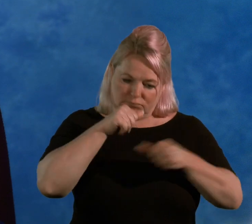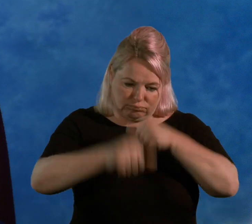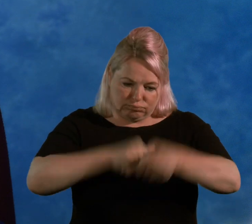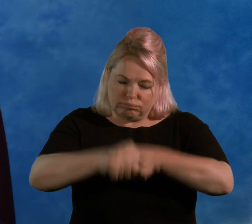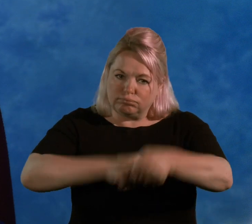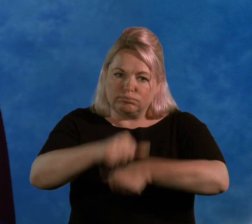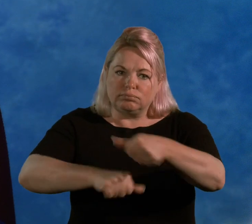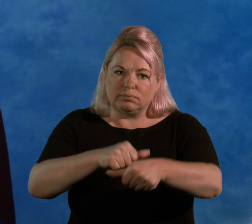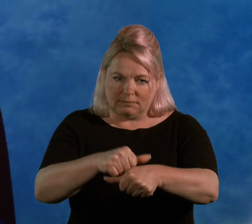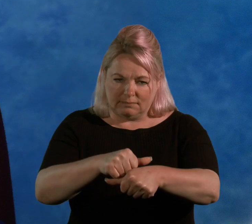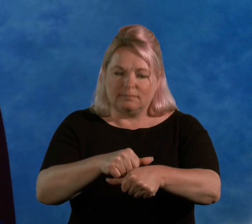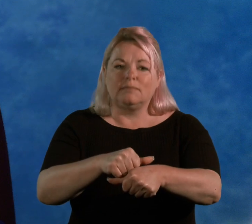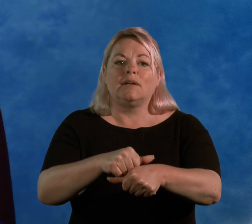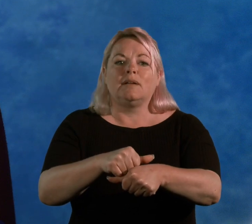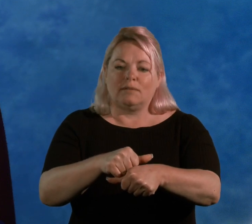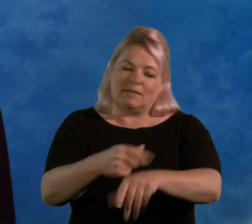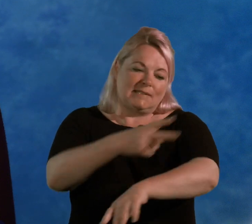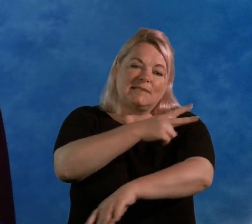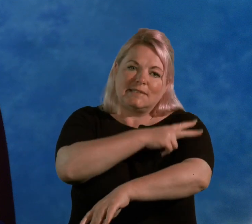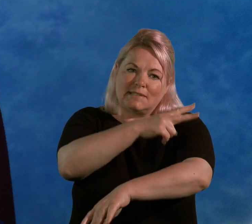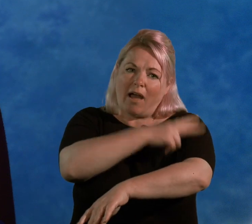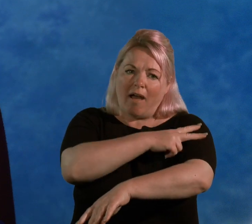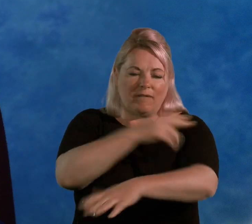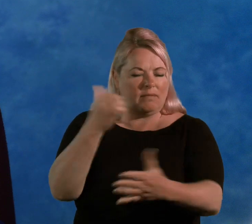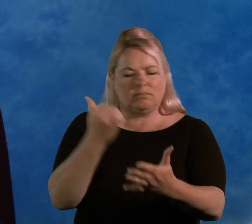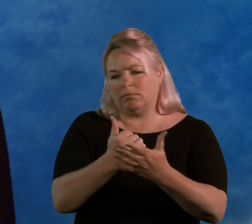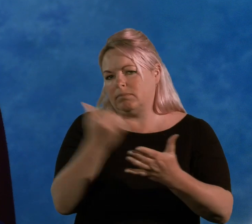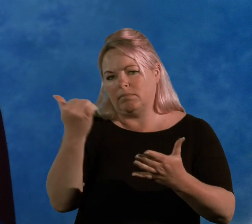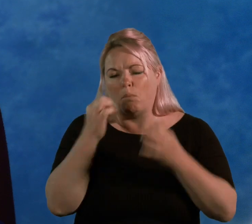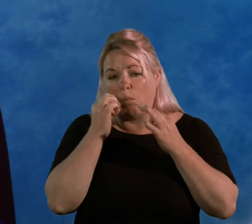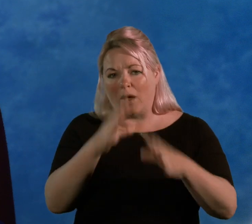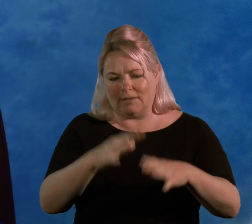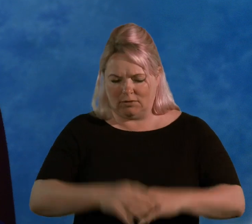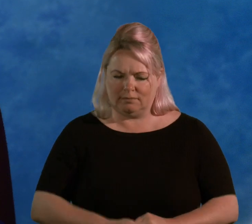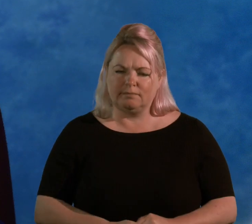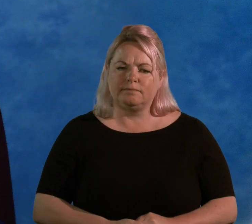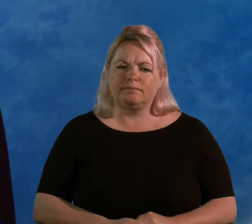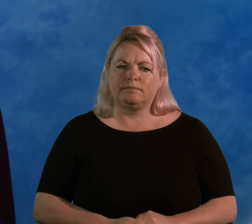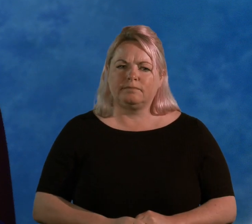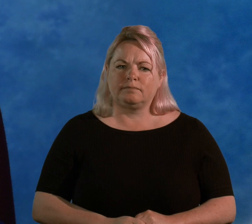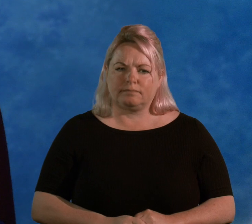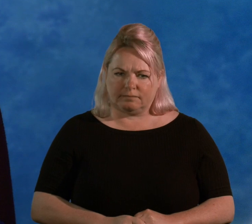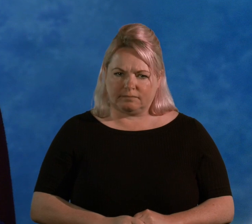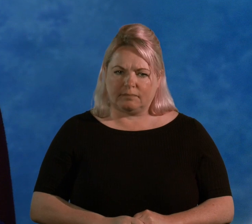with the staff, who were absolutely wonderful. And I had the implant,